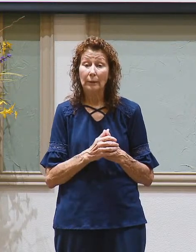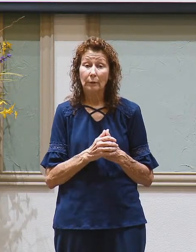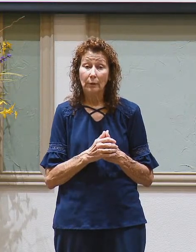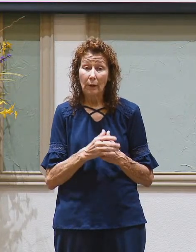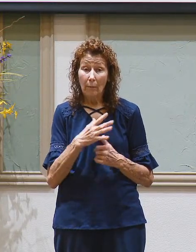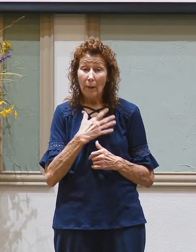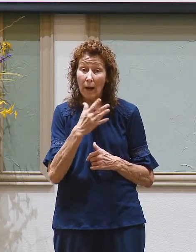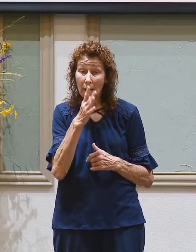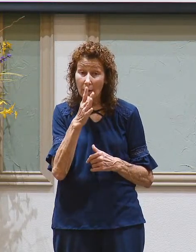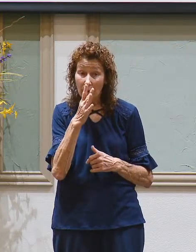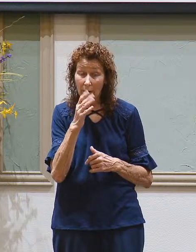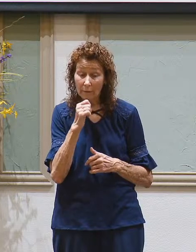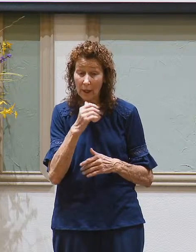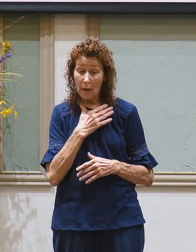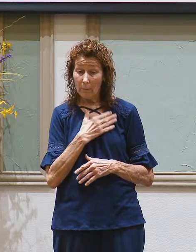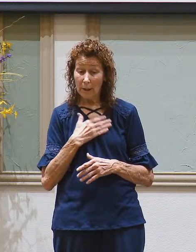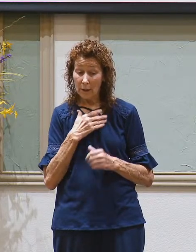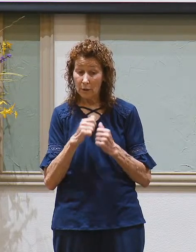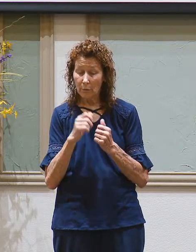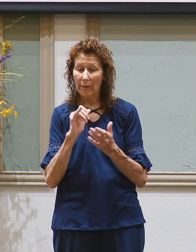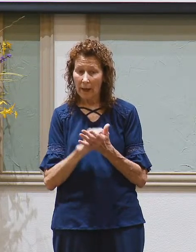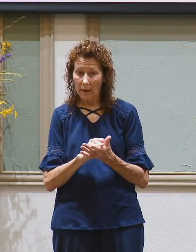my mom was not too pleased with that